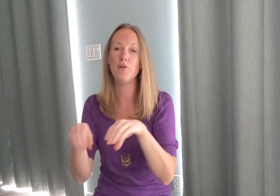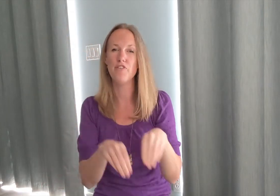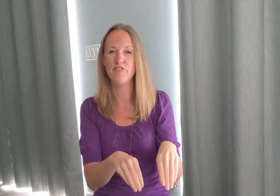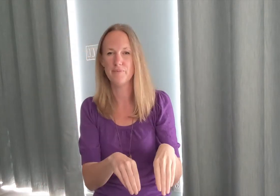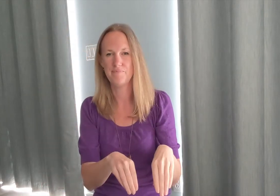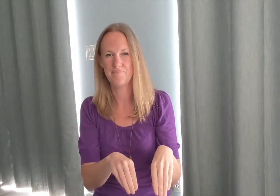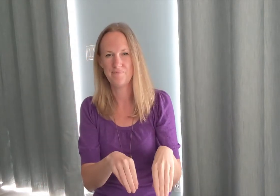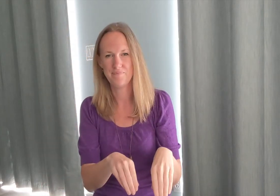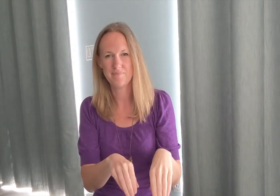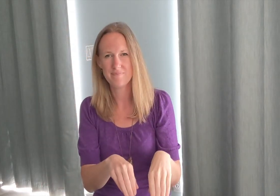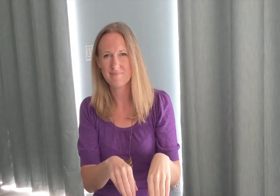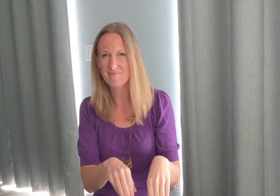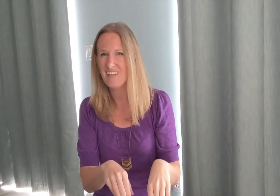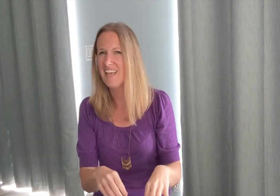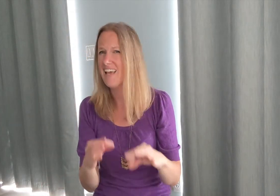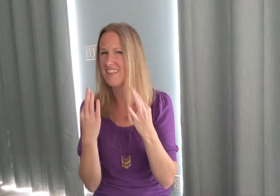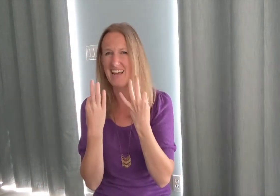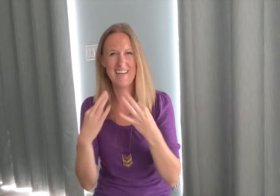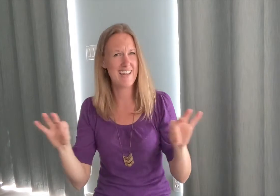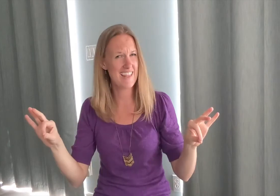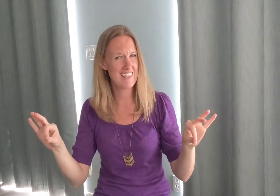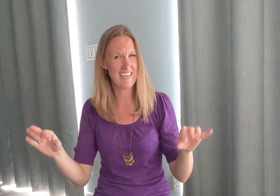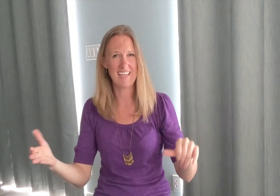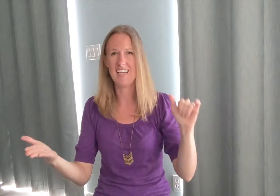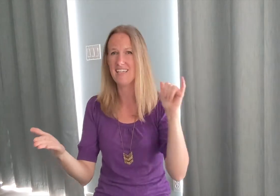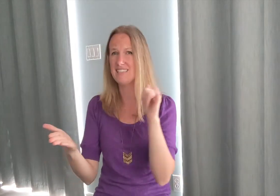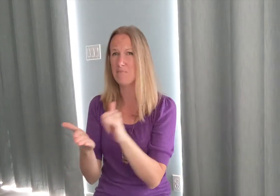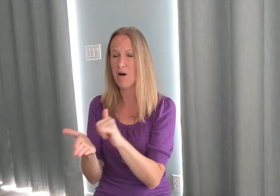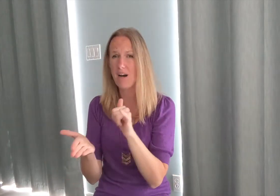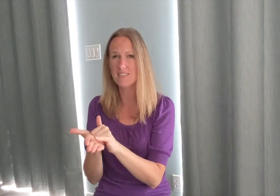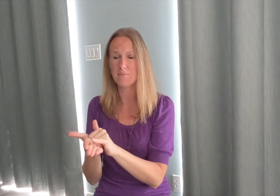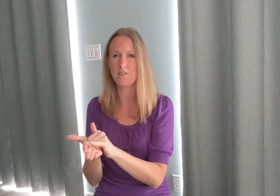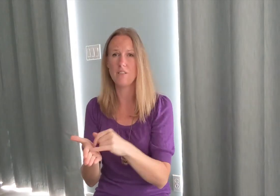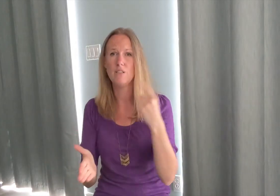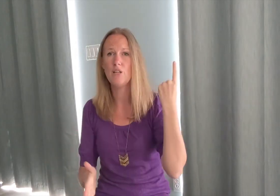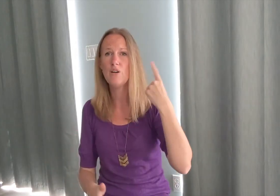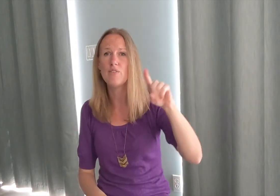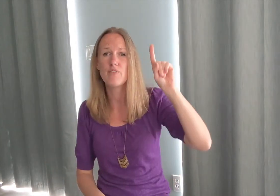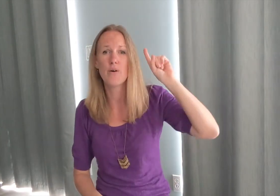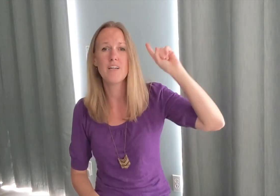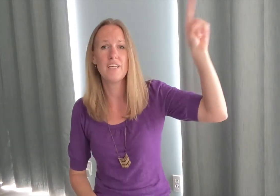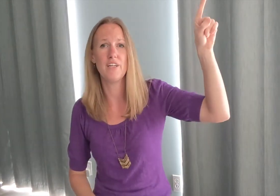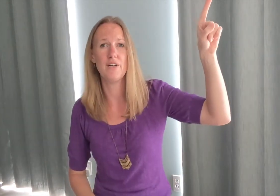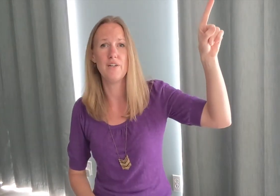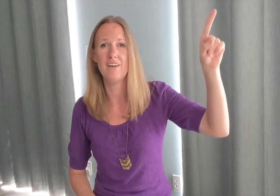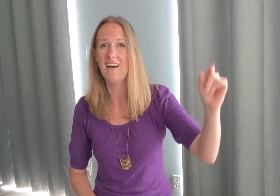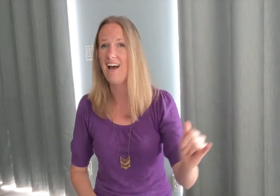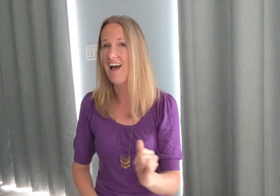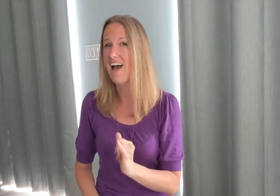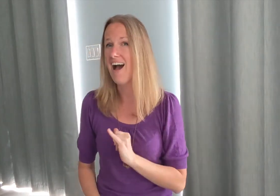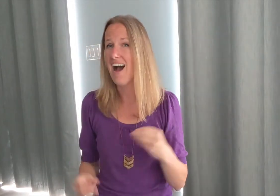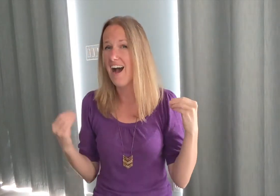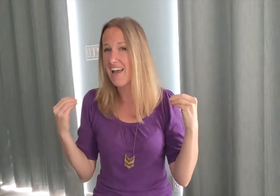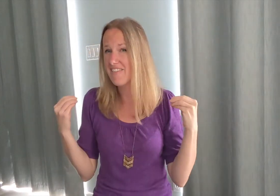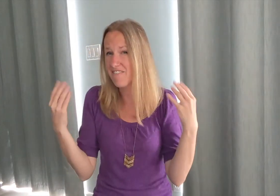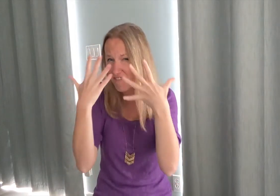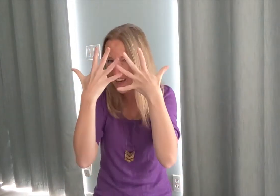and that nothing is impossible for you I fear